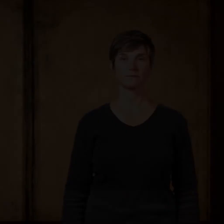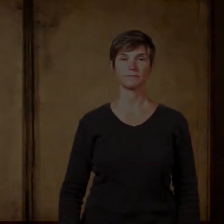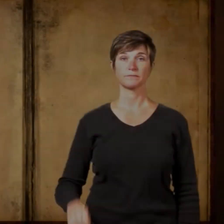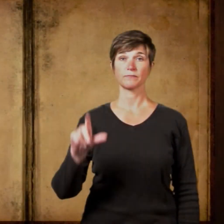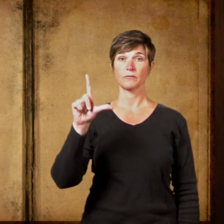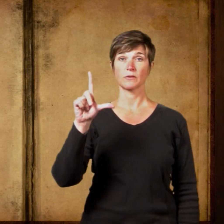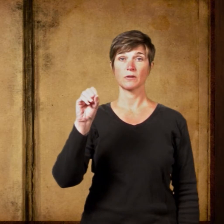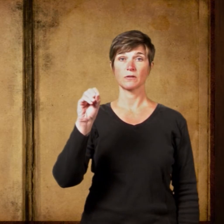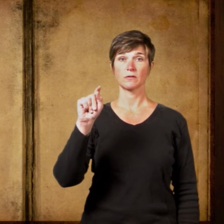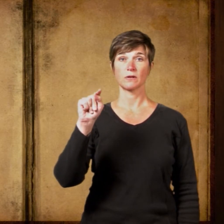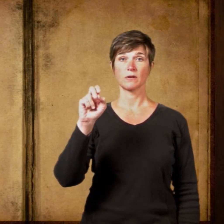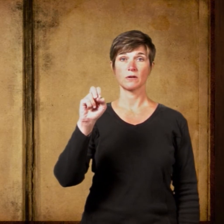Lottery